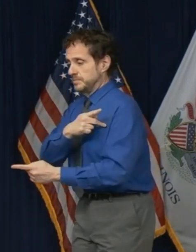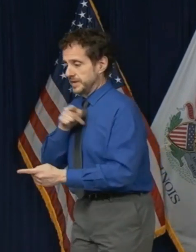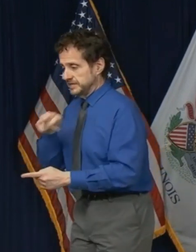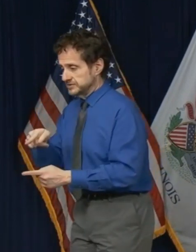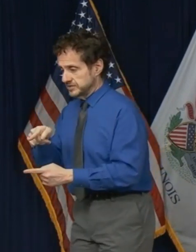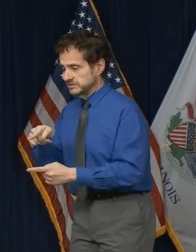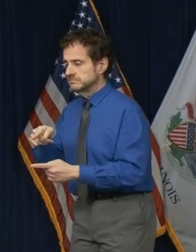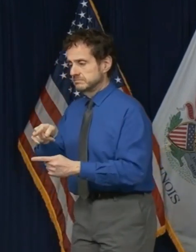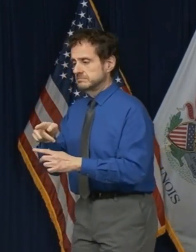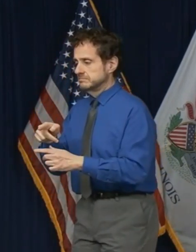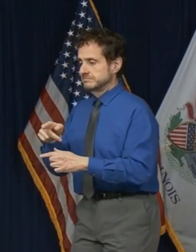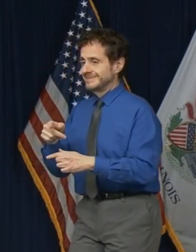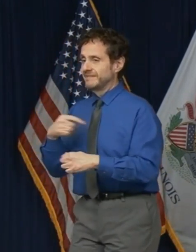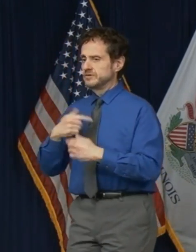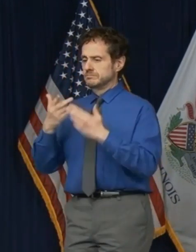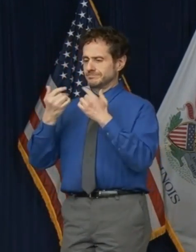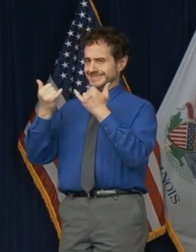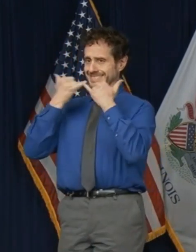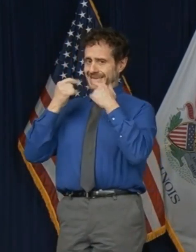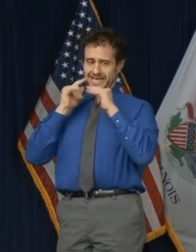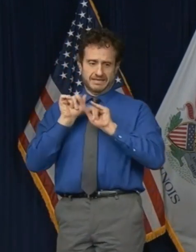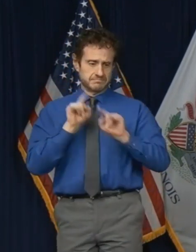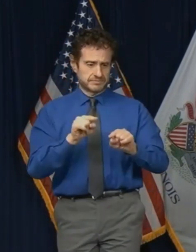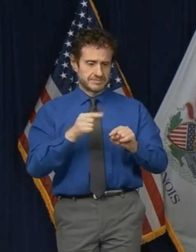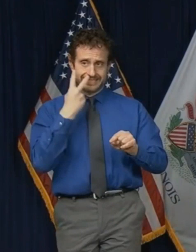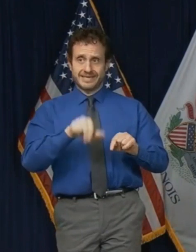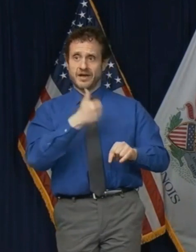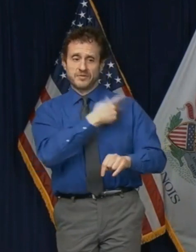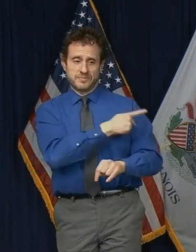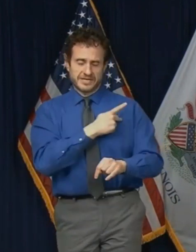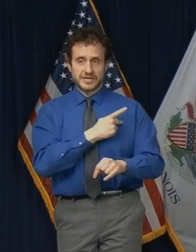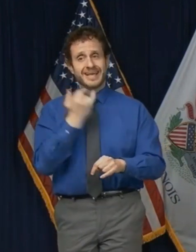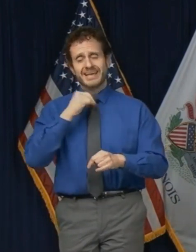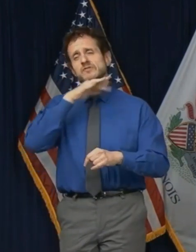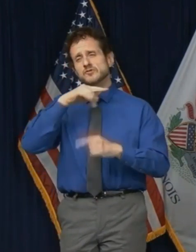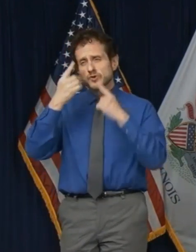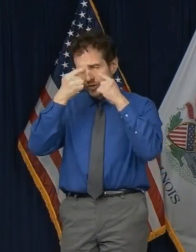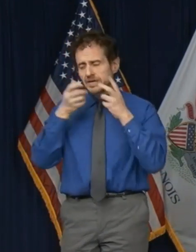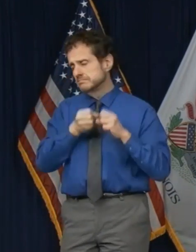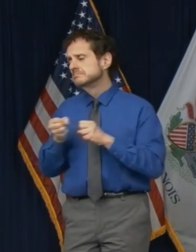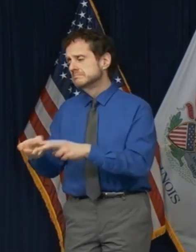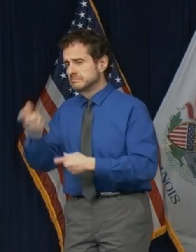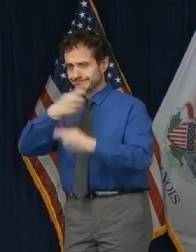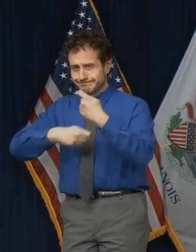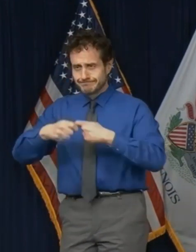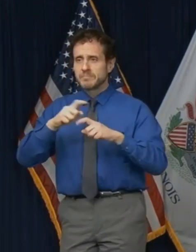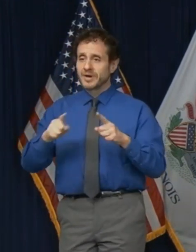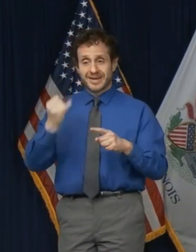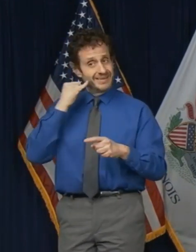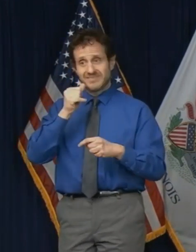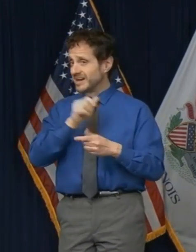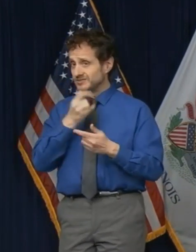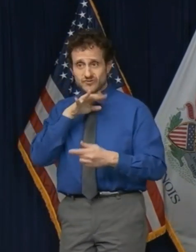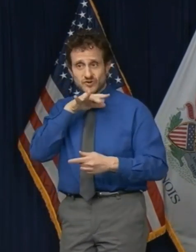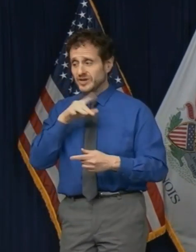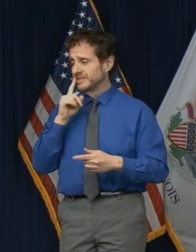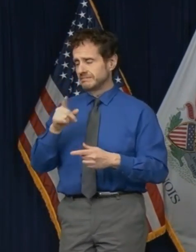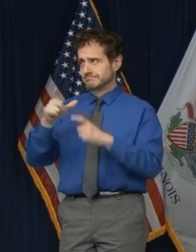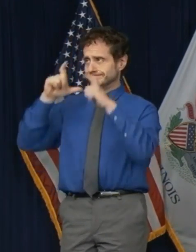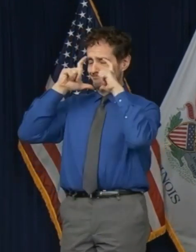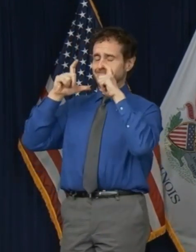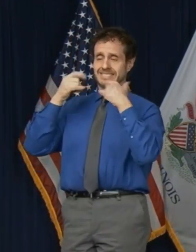of equipment, that needs to be changed immediately. These strategies must be employed during PPE